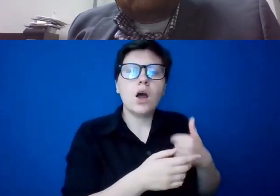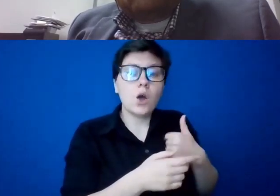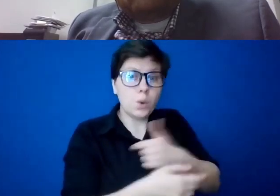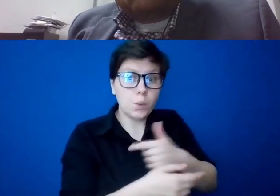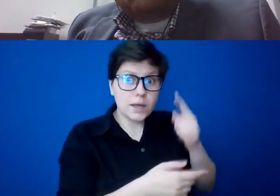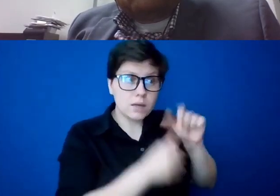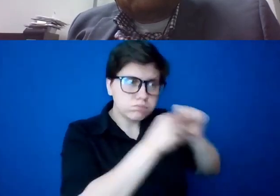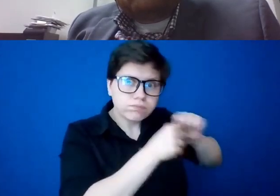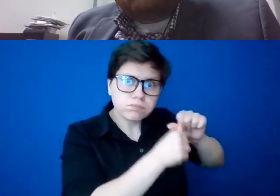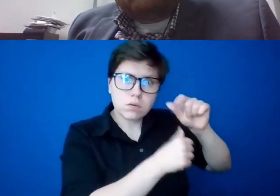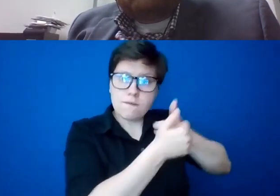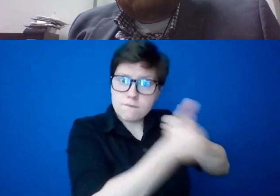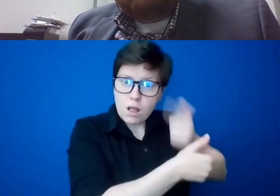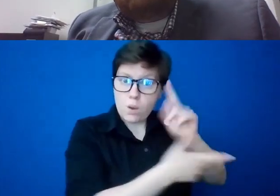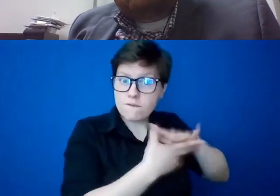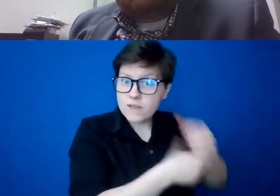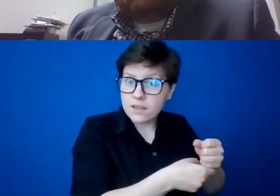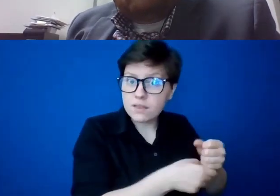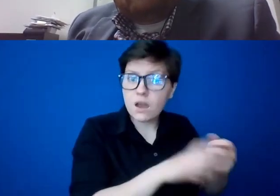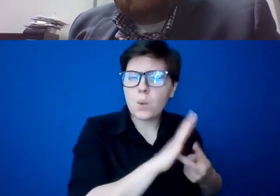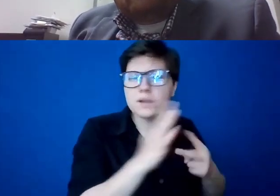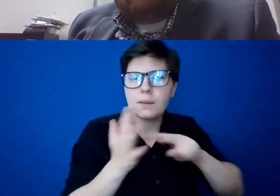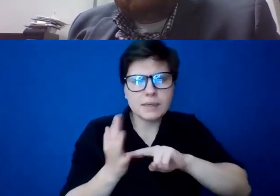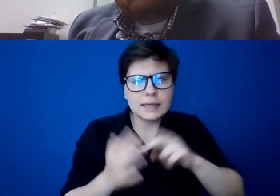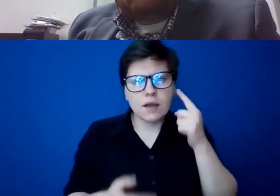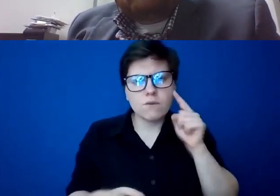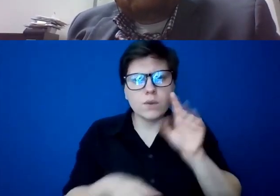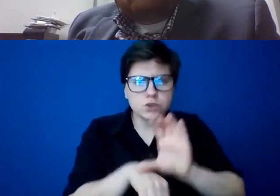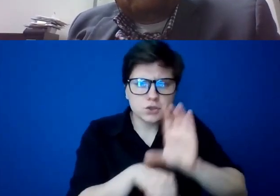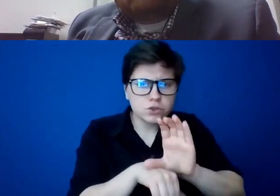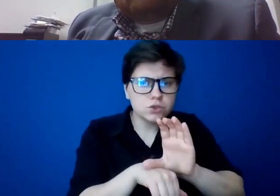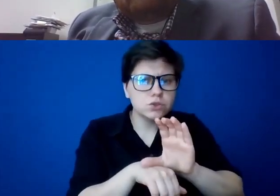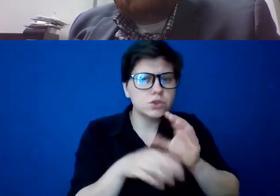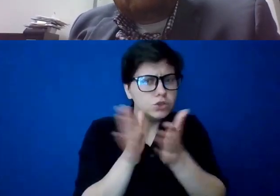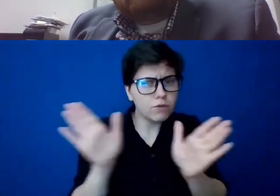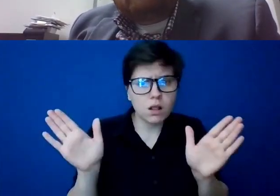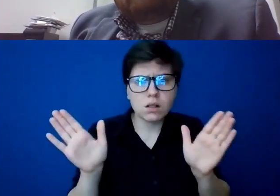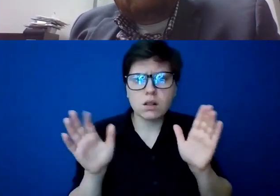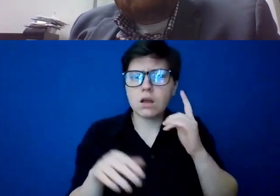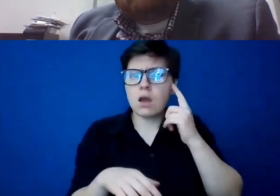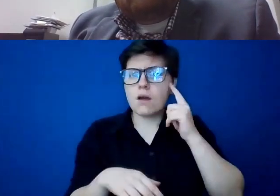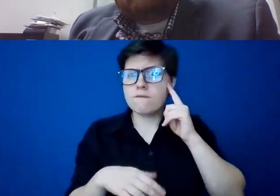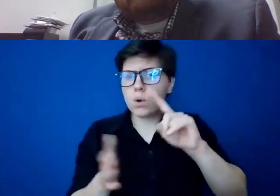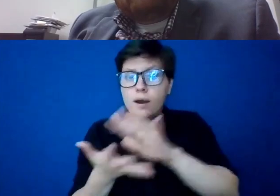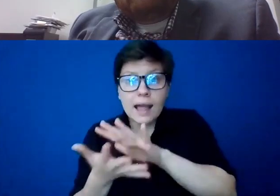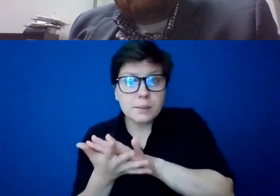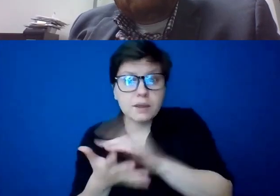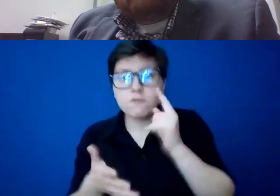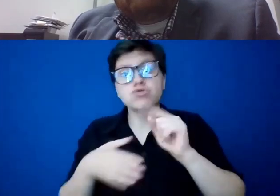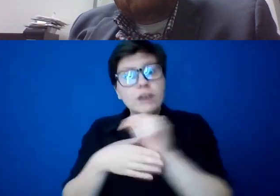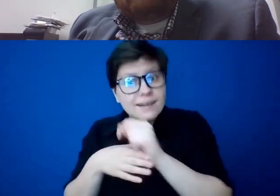what are the, what are the implications for this, uh, for the church, for, for the, for the academy, for training,